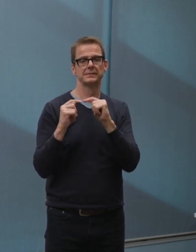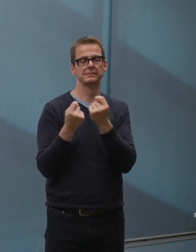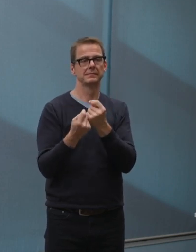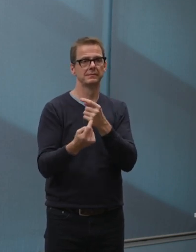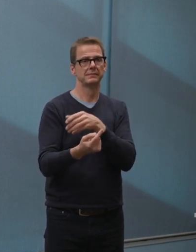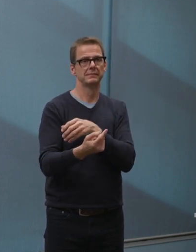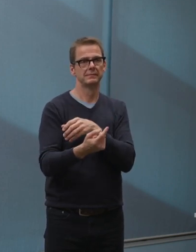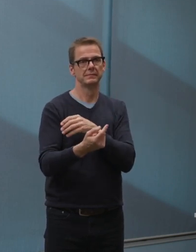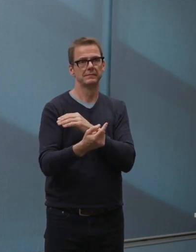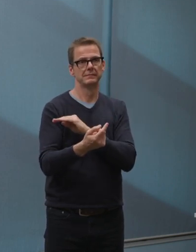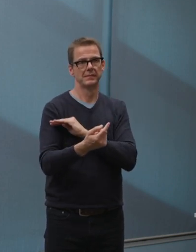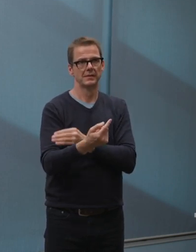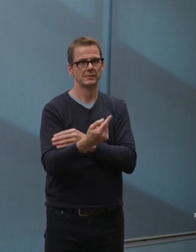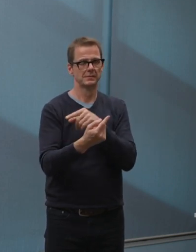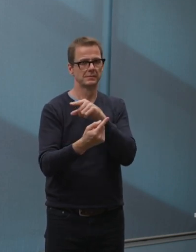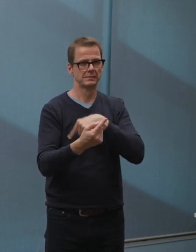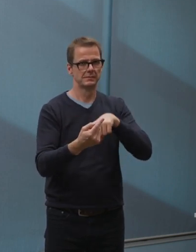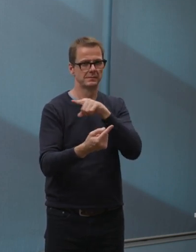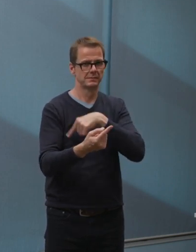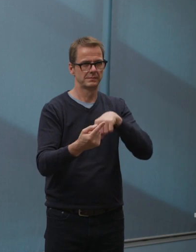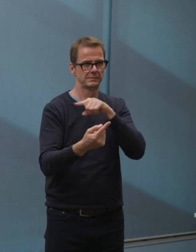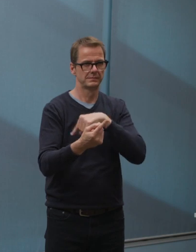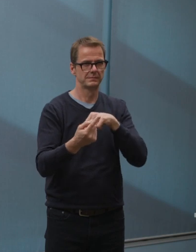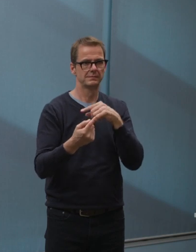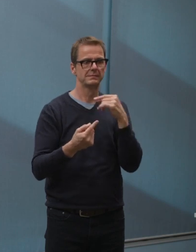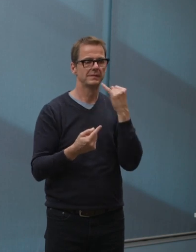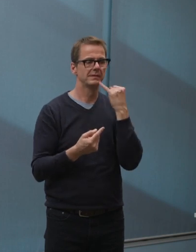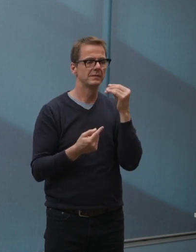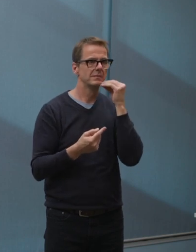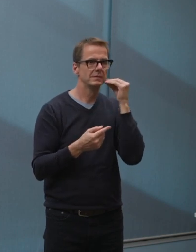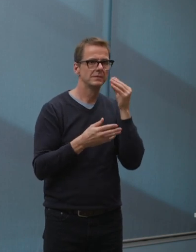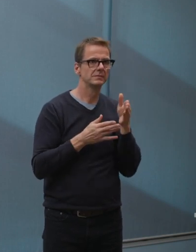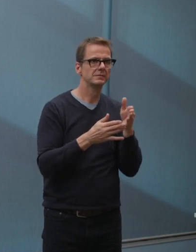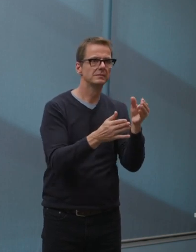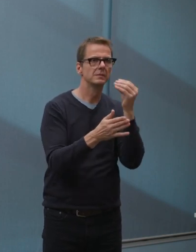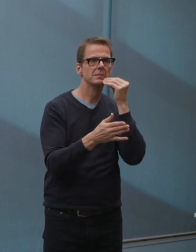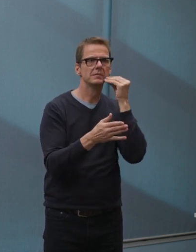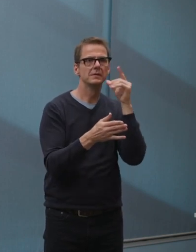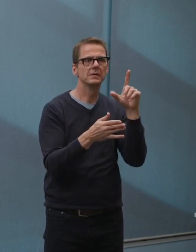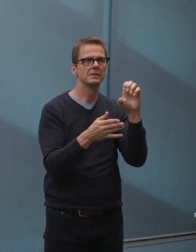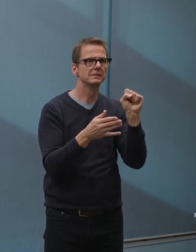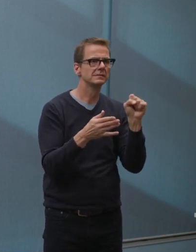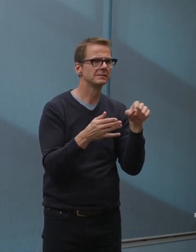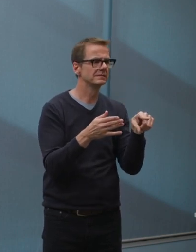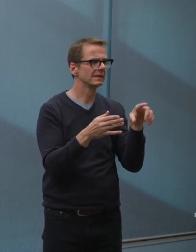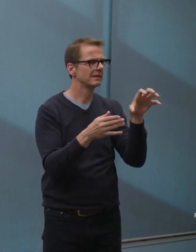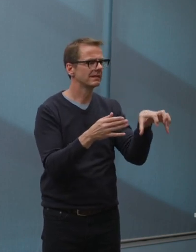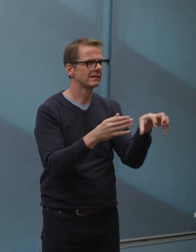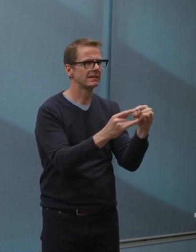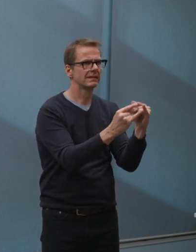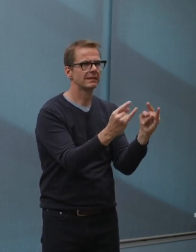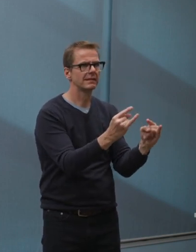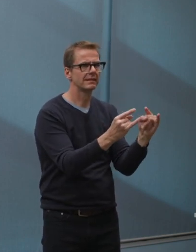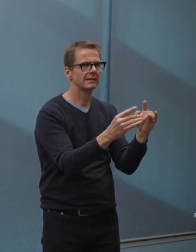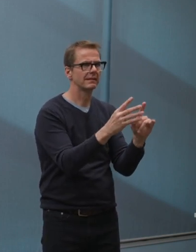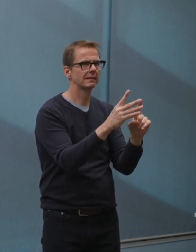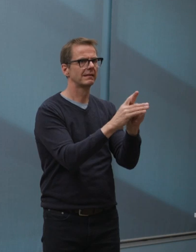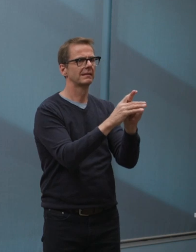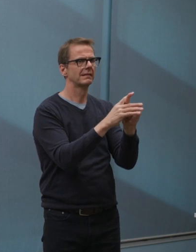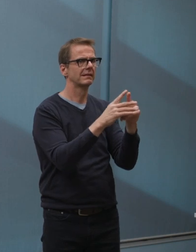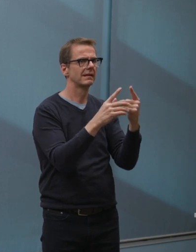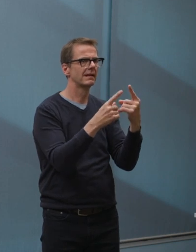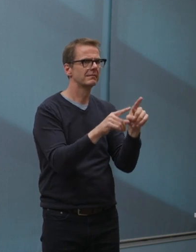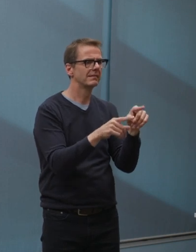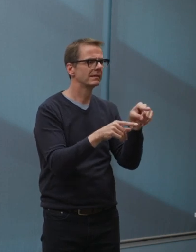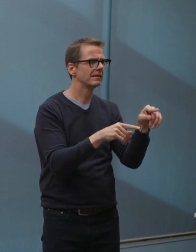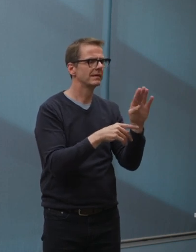encampments that might arise in Borden Park. And we also are working with Alberta Avenue Business Association